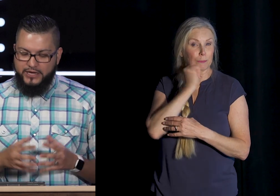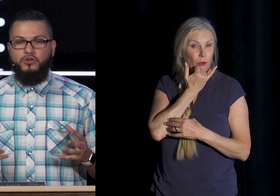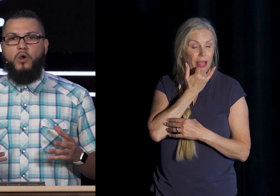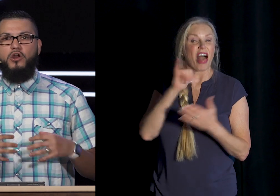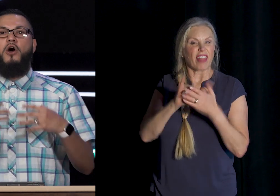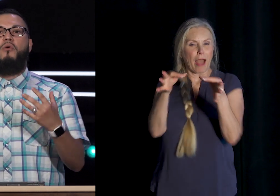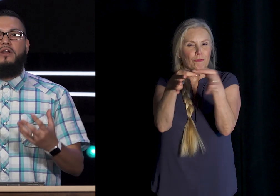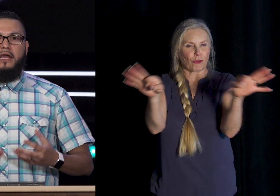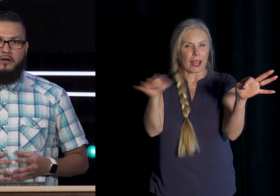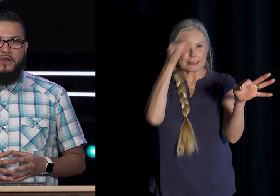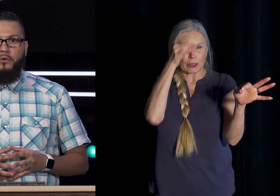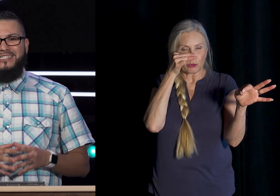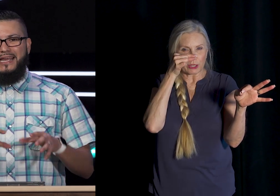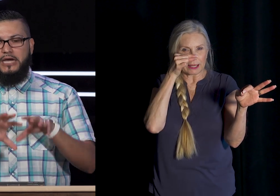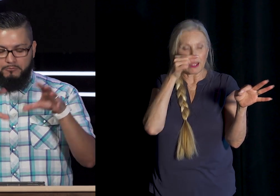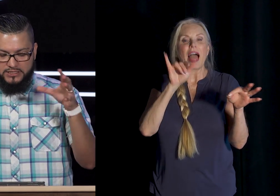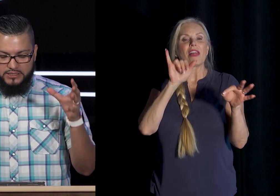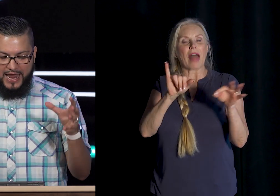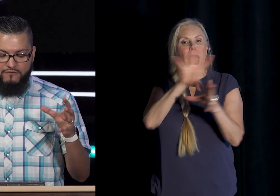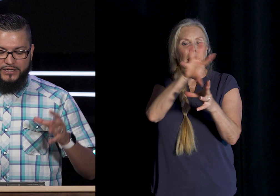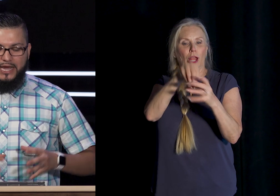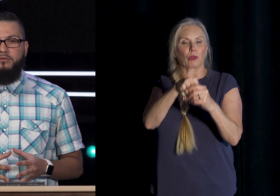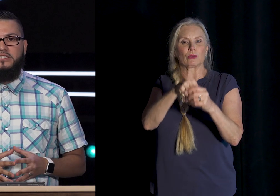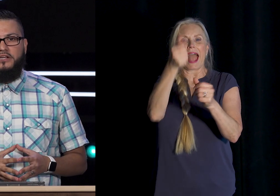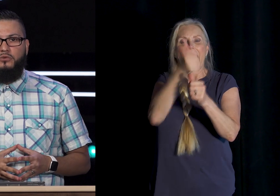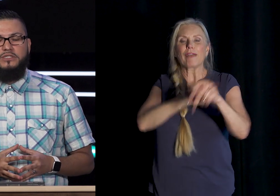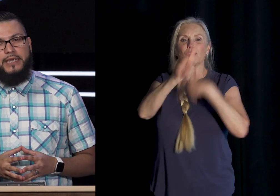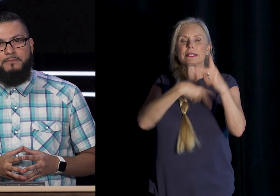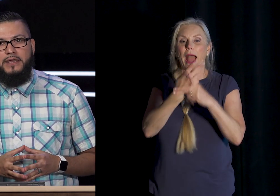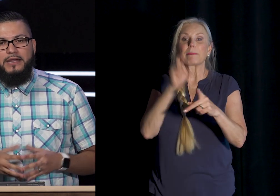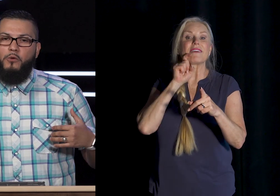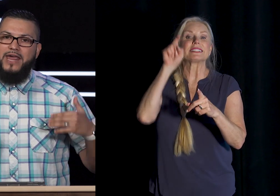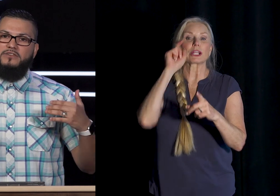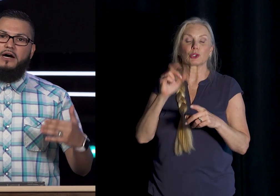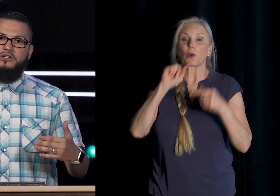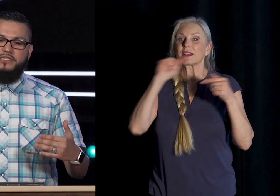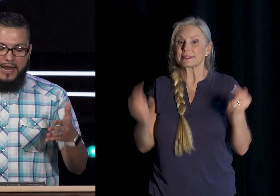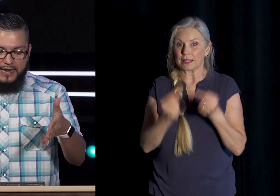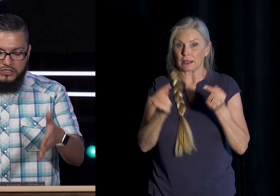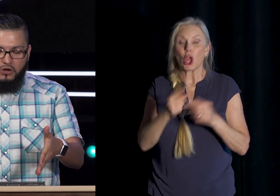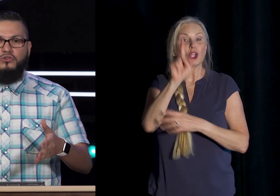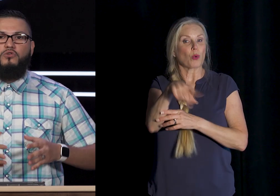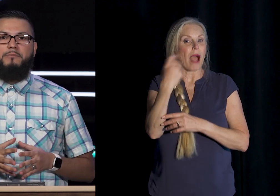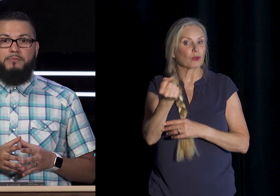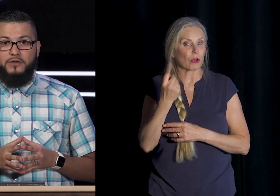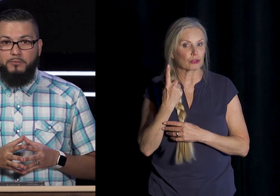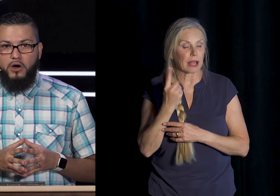Is the word Porneia Which encompasses Every type Of sexual sin Now we have to Understand As those Who are people Of the book